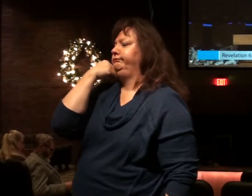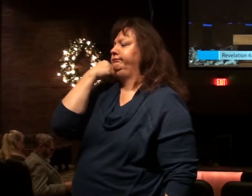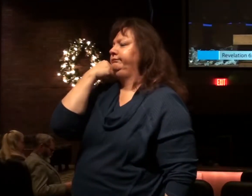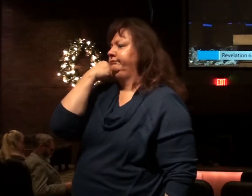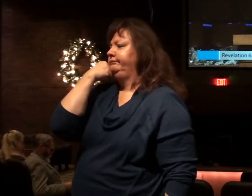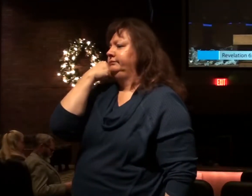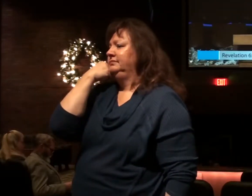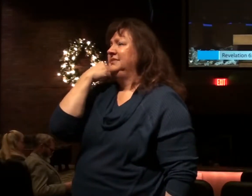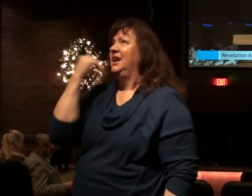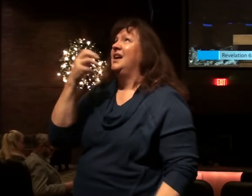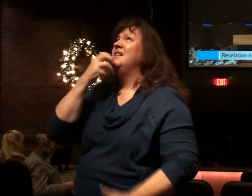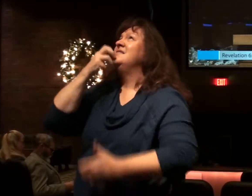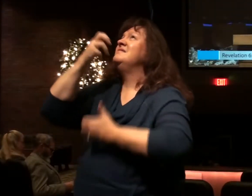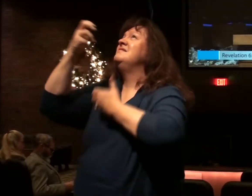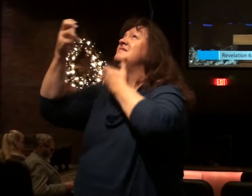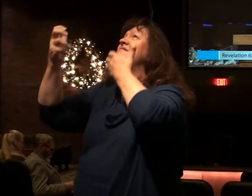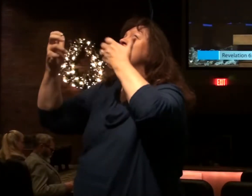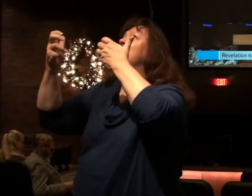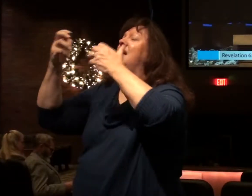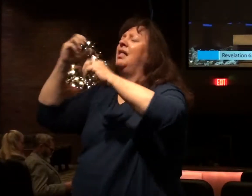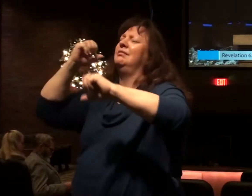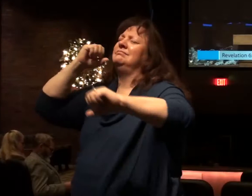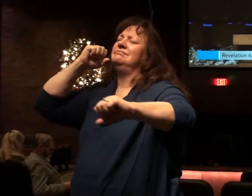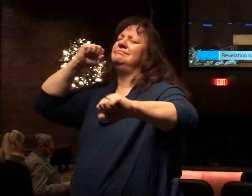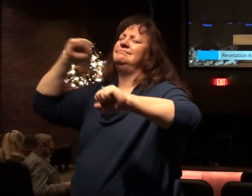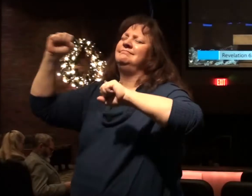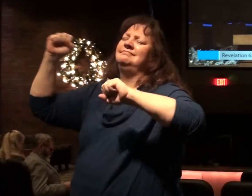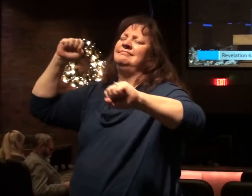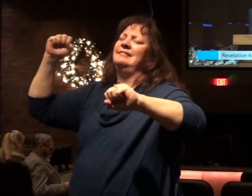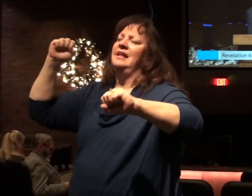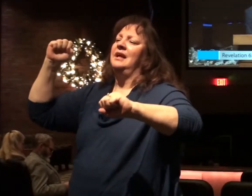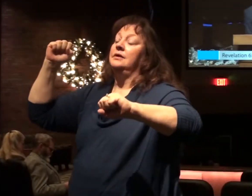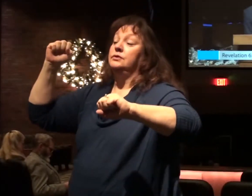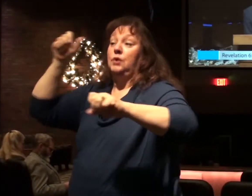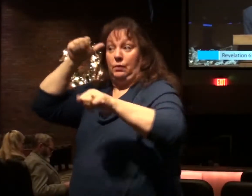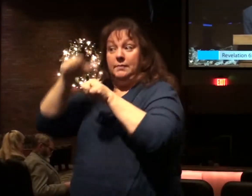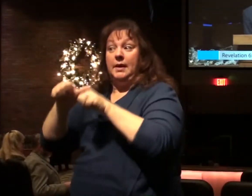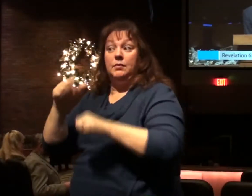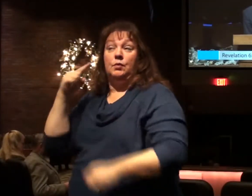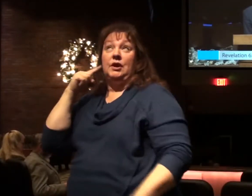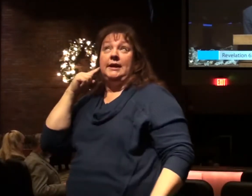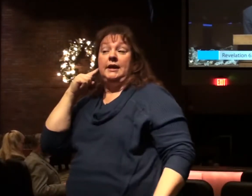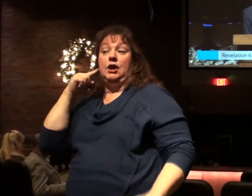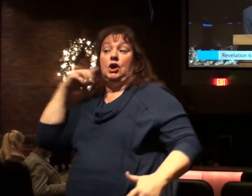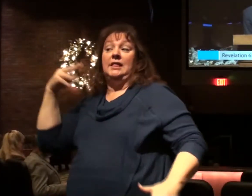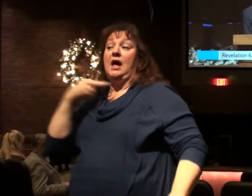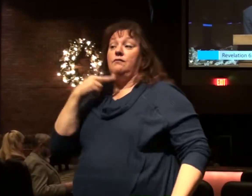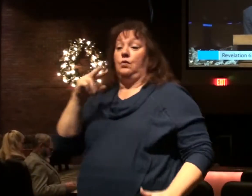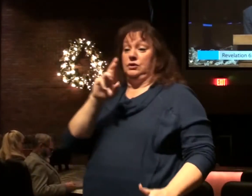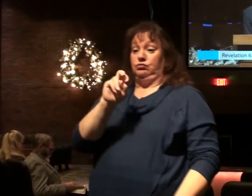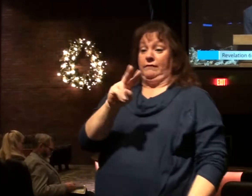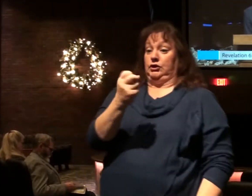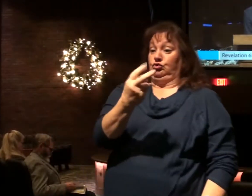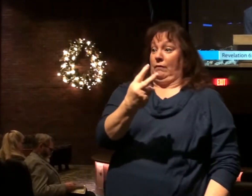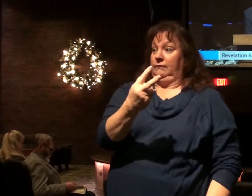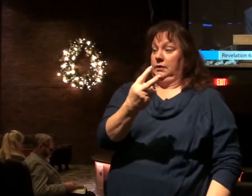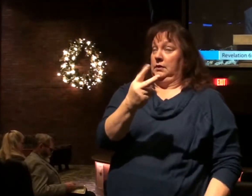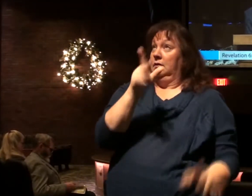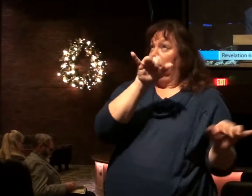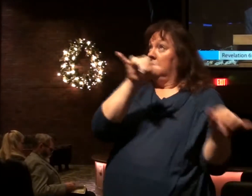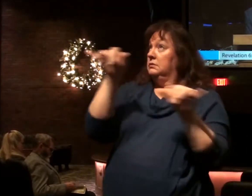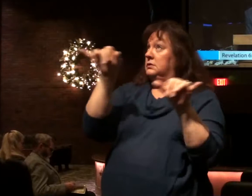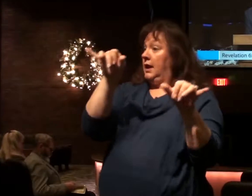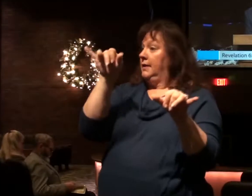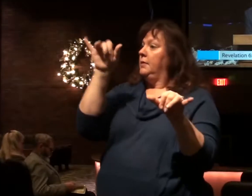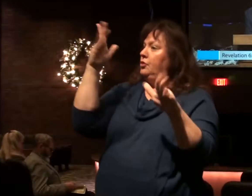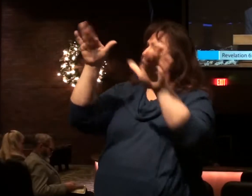And they cried out with a loud voice. Remember, we hear a loud voice again in chapter 12. These who are